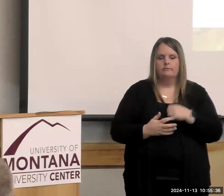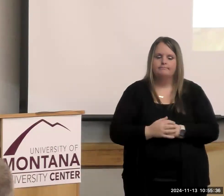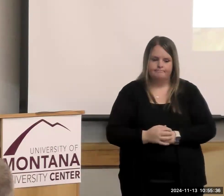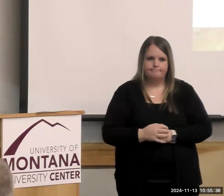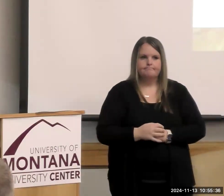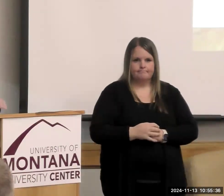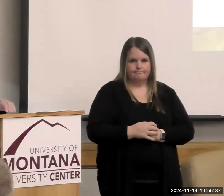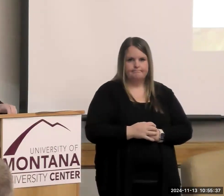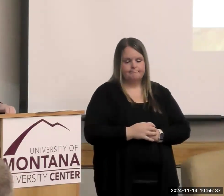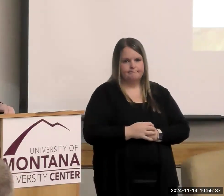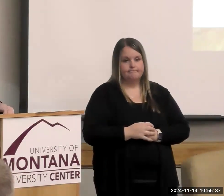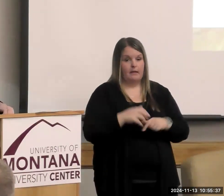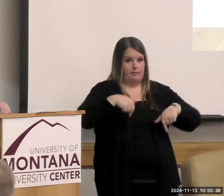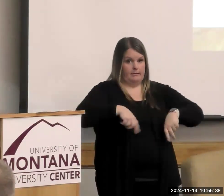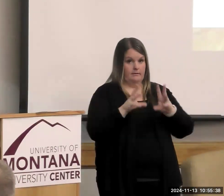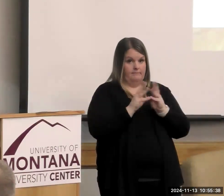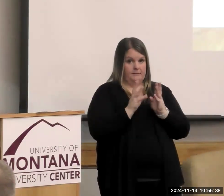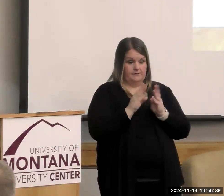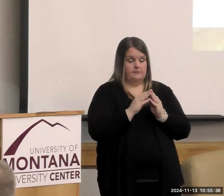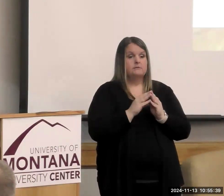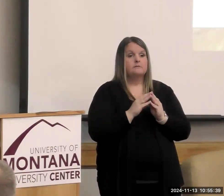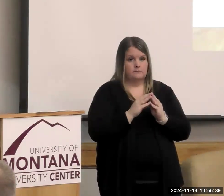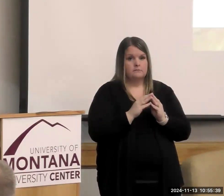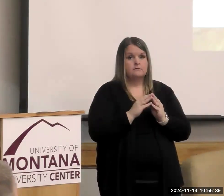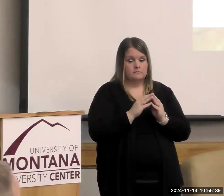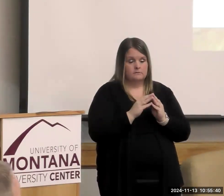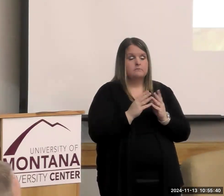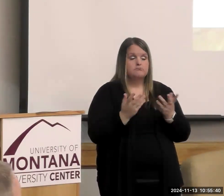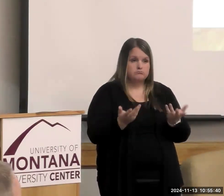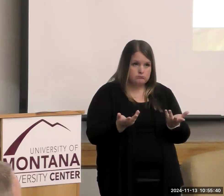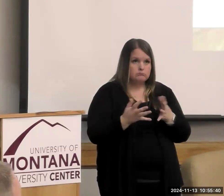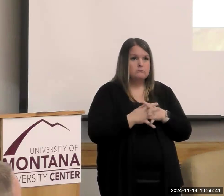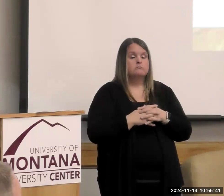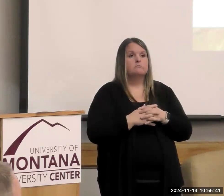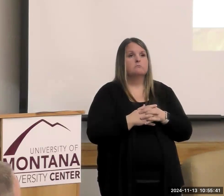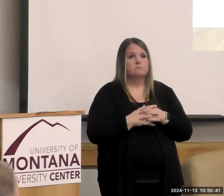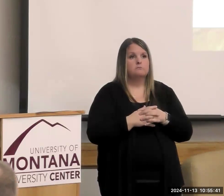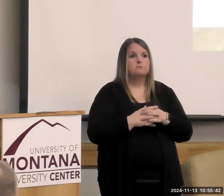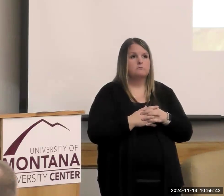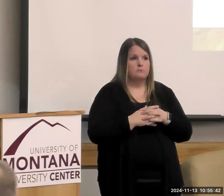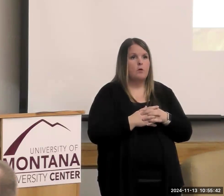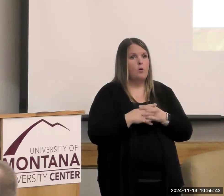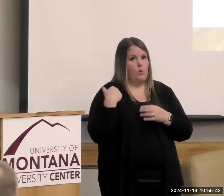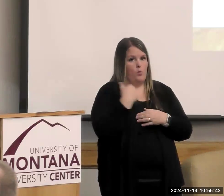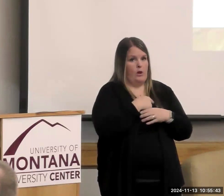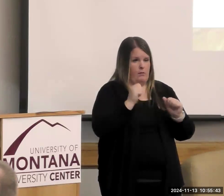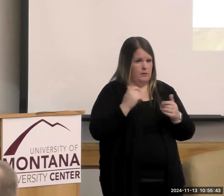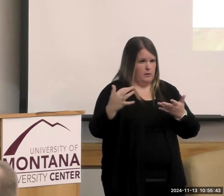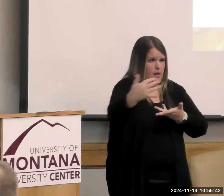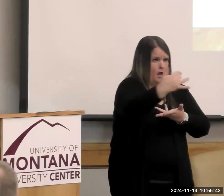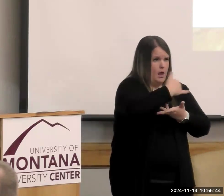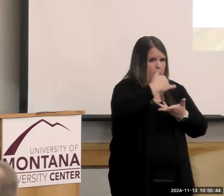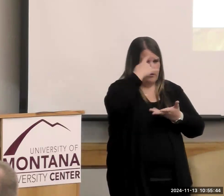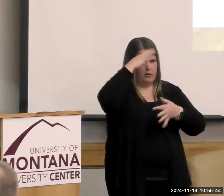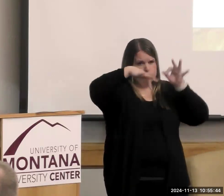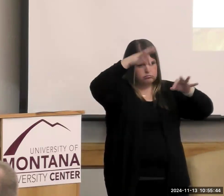So at this conference, there were enough input from a variety of participants. They